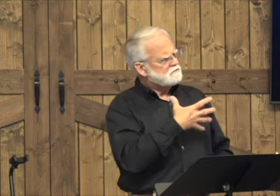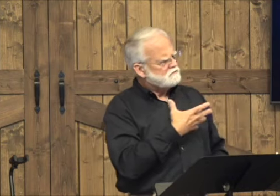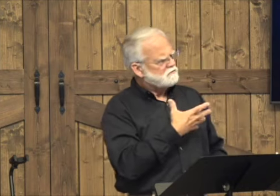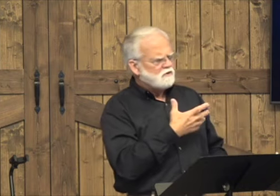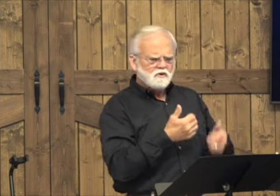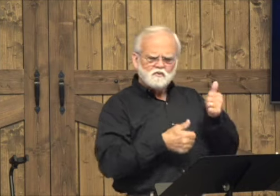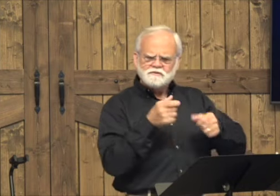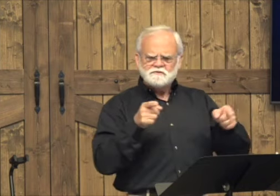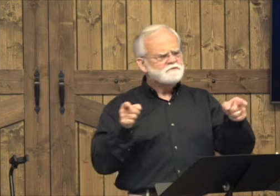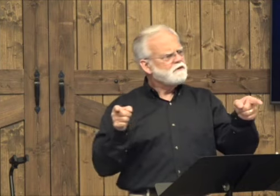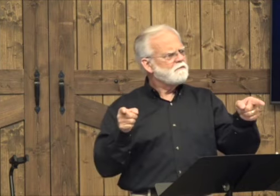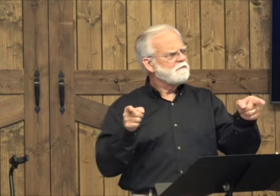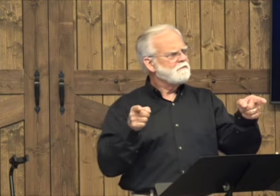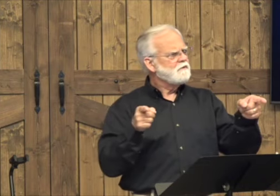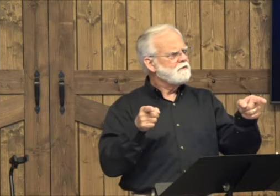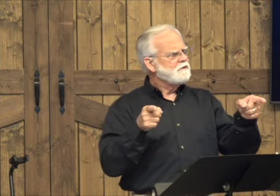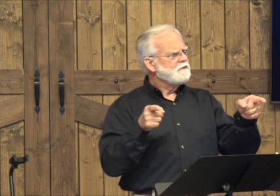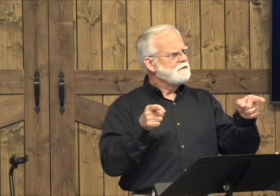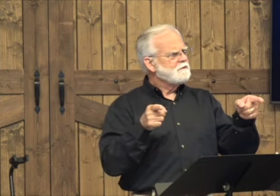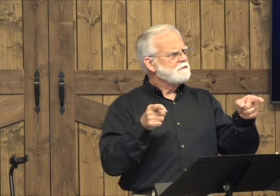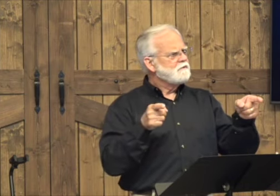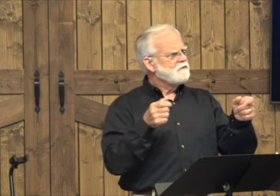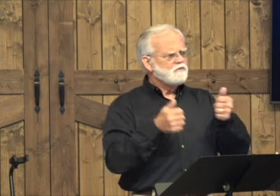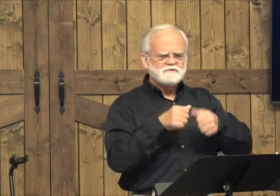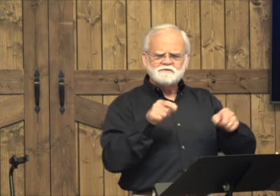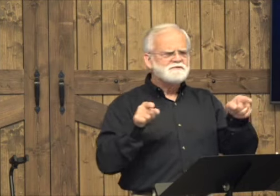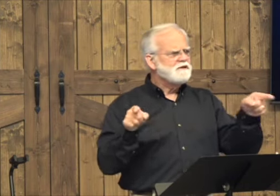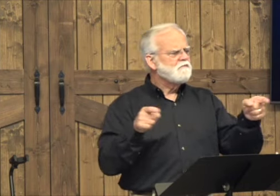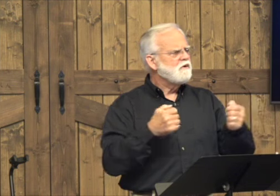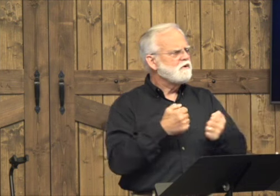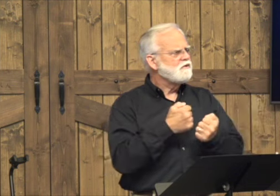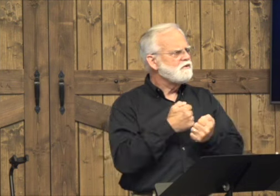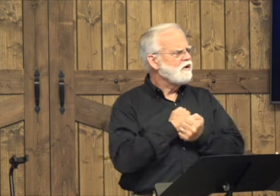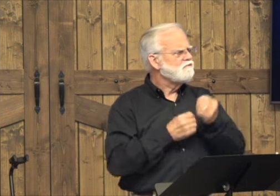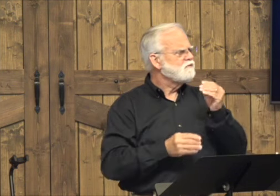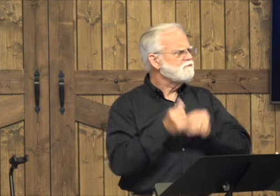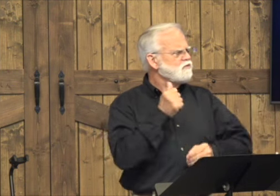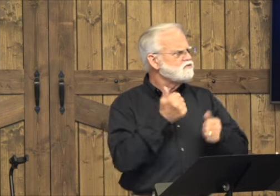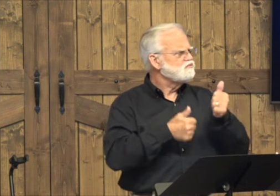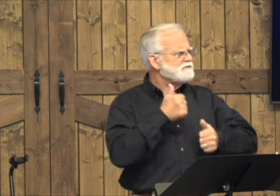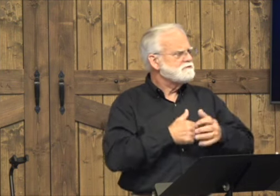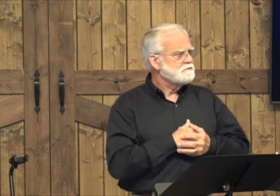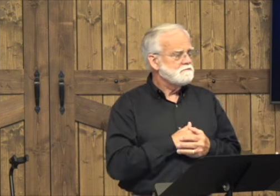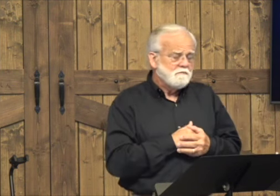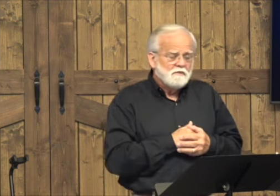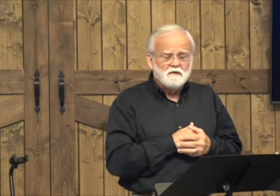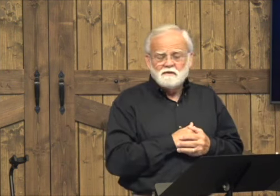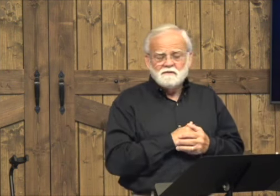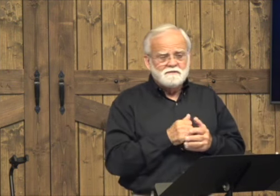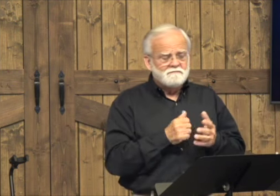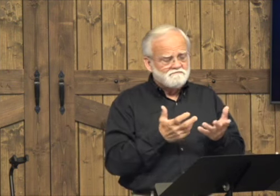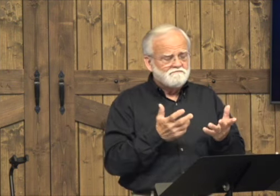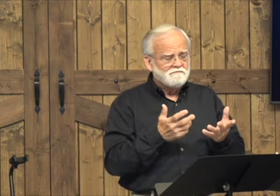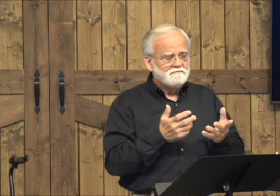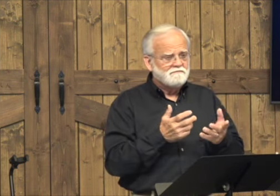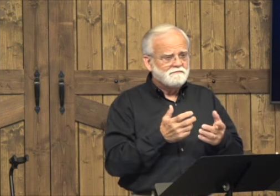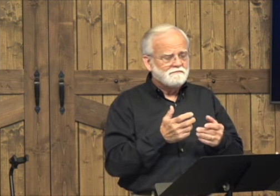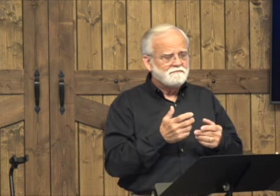Jesus asked the Pharisee, he asked Simon, which of these two men do you think loved the most or